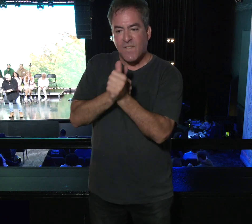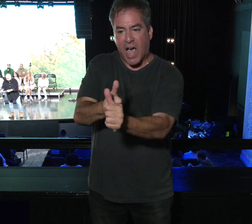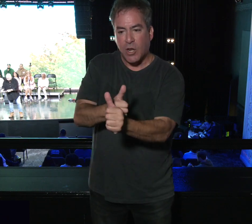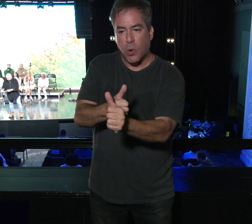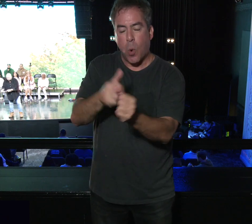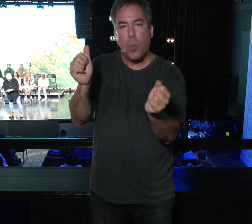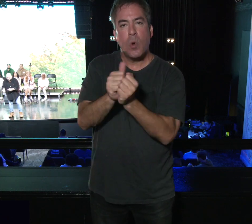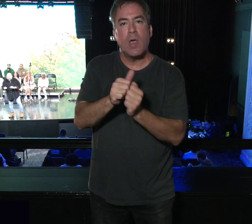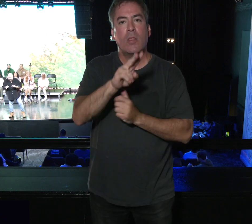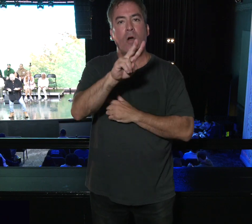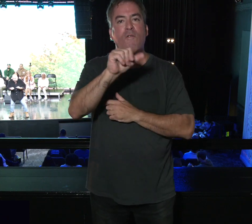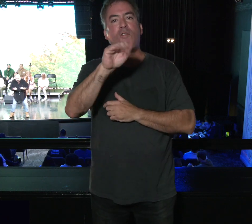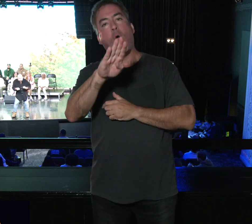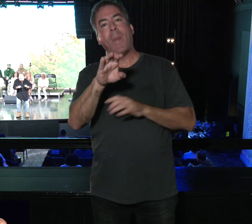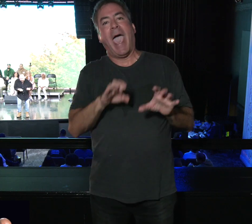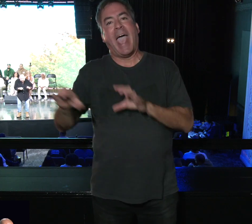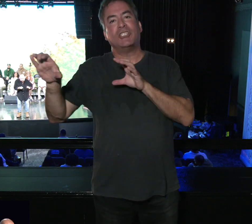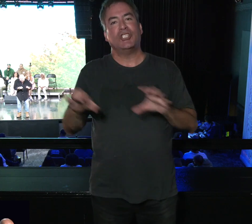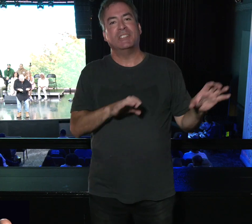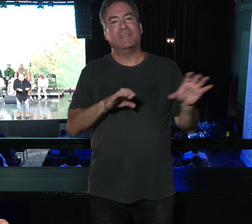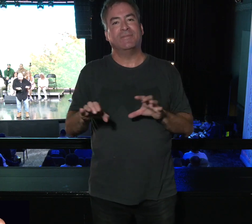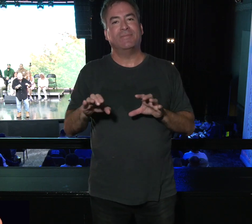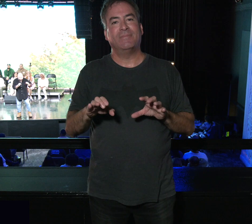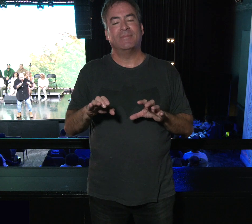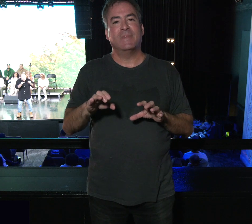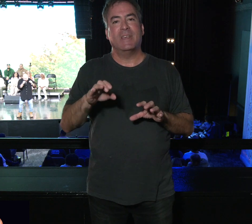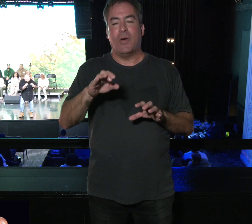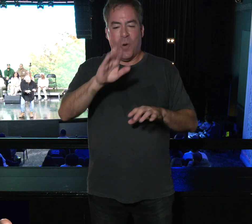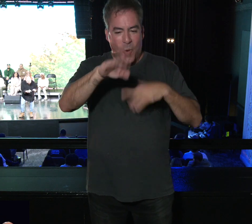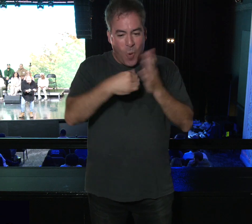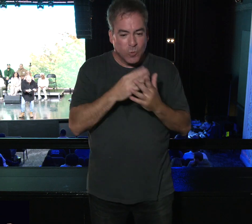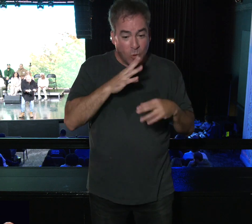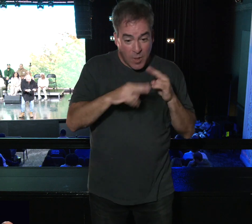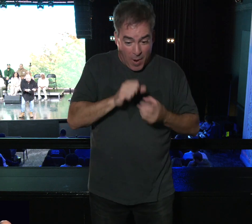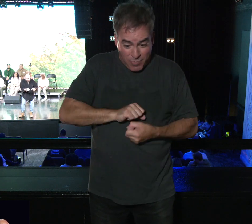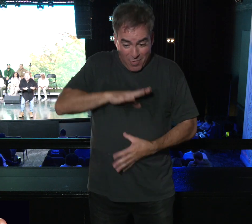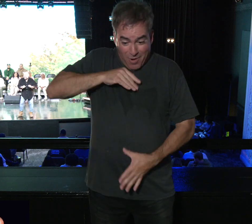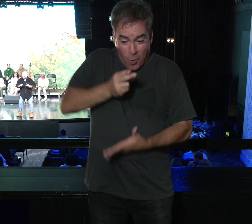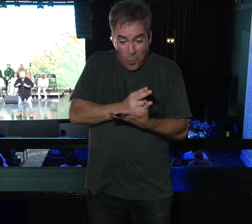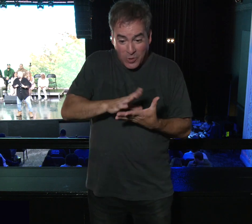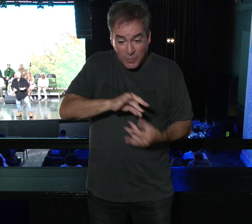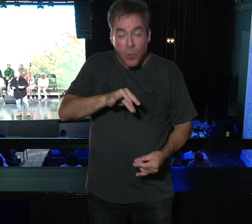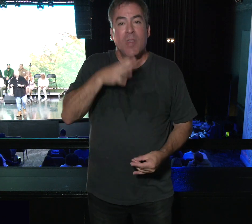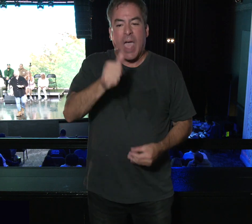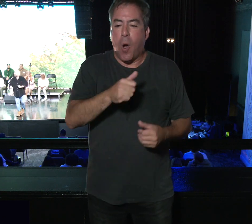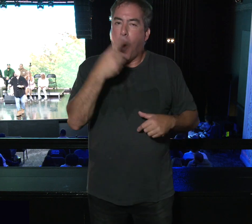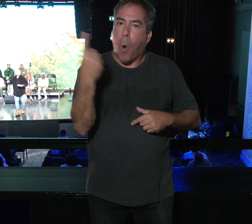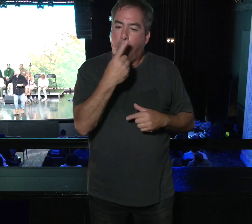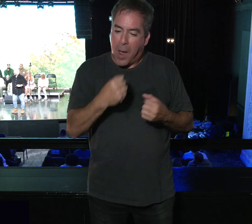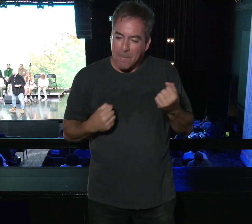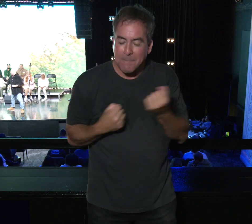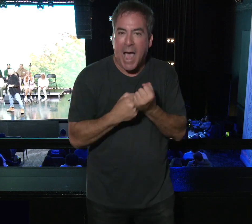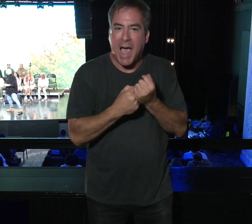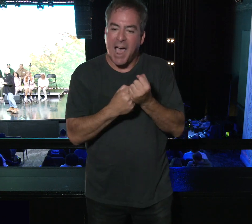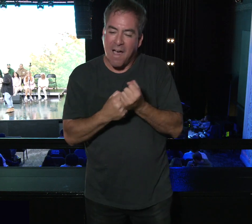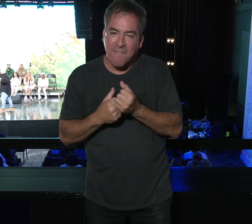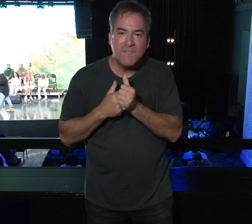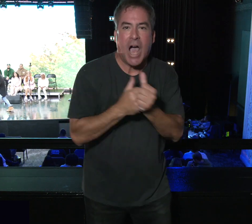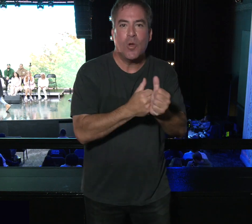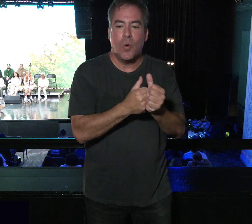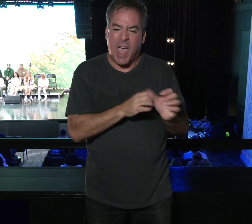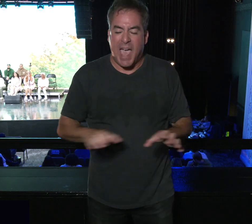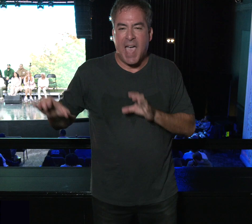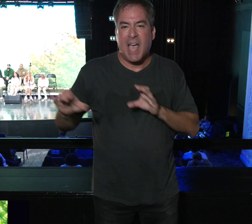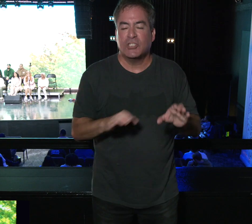a verb. Every single place in the Bible where it talks about the filling of the Holy Spirit, it is always followed by an action,